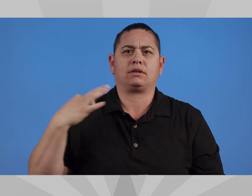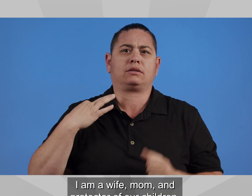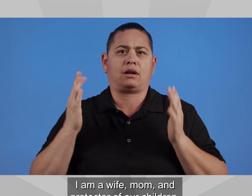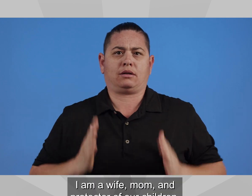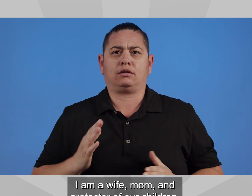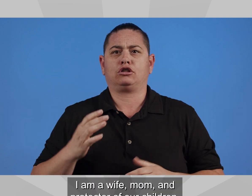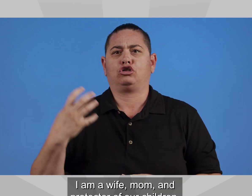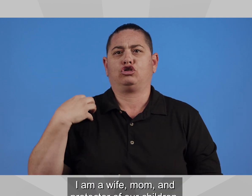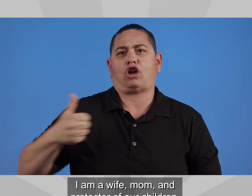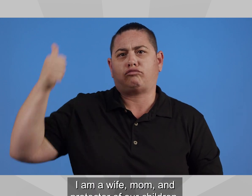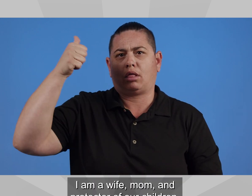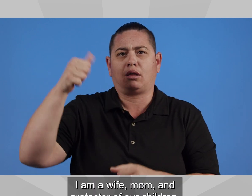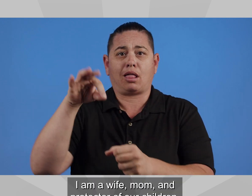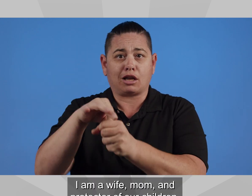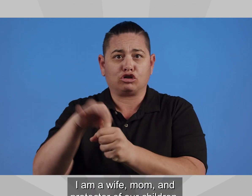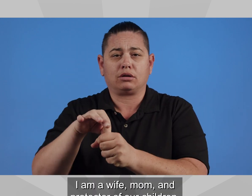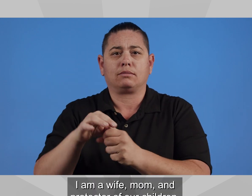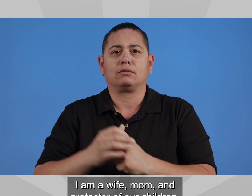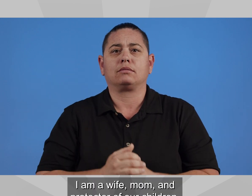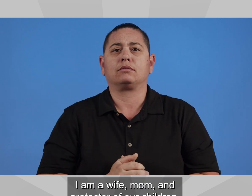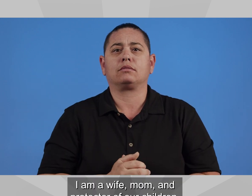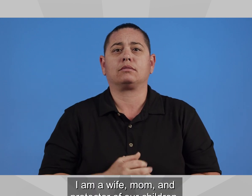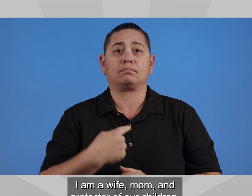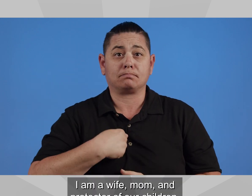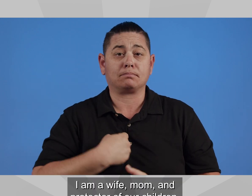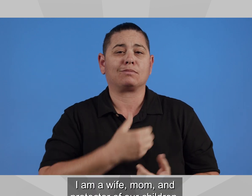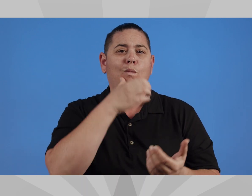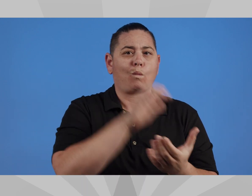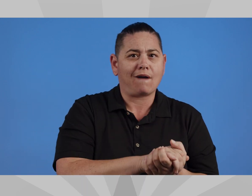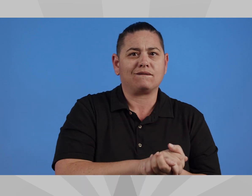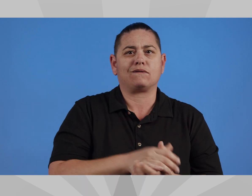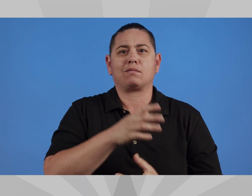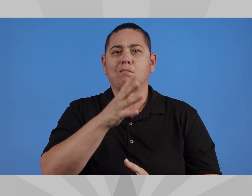I am a wife, mom, and protector of our children.